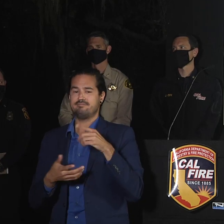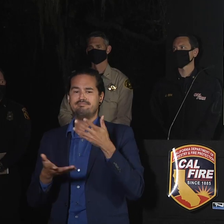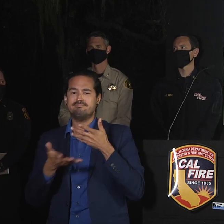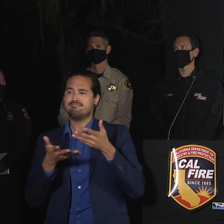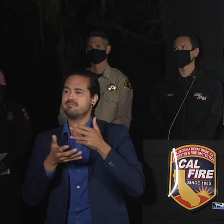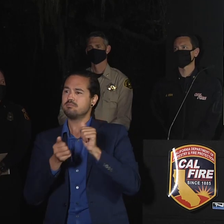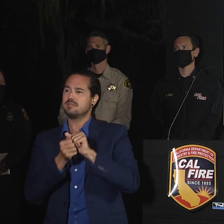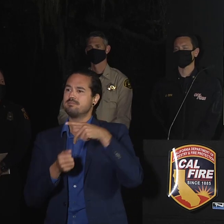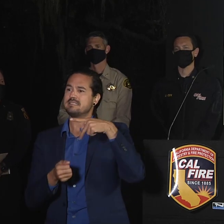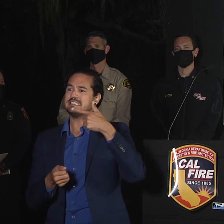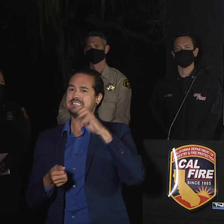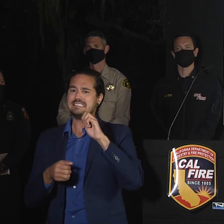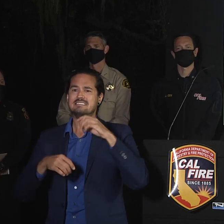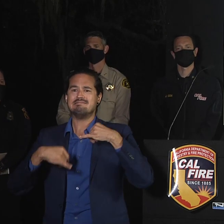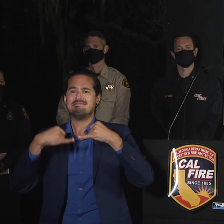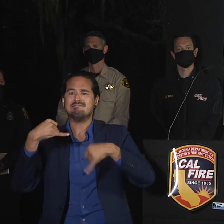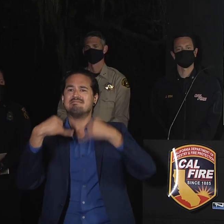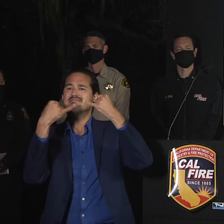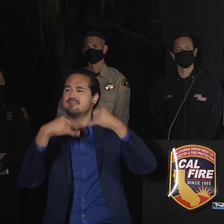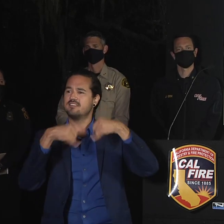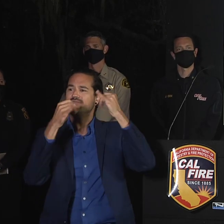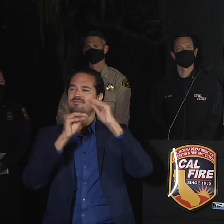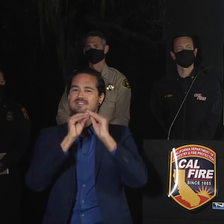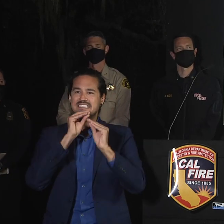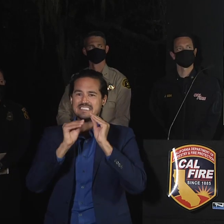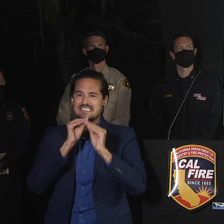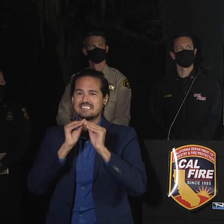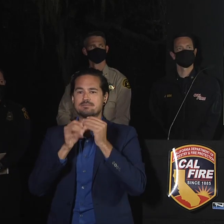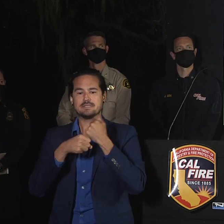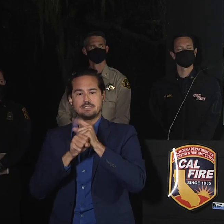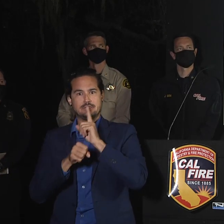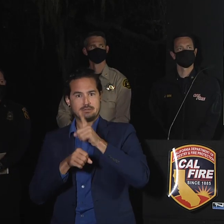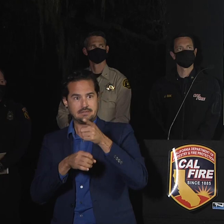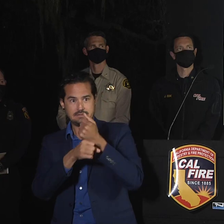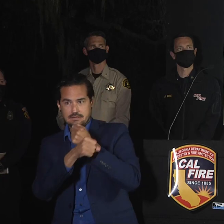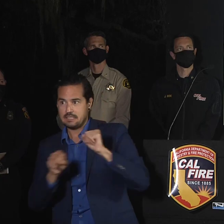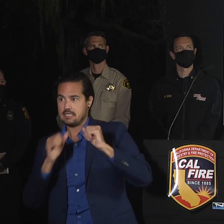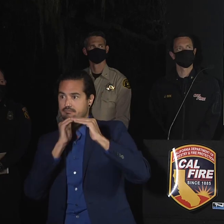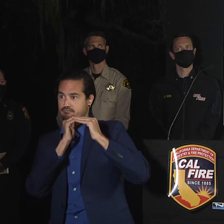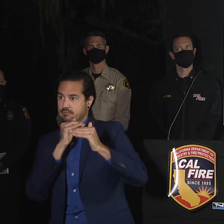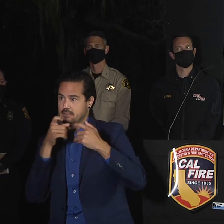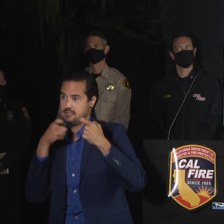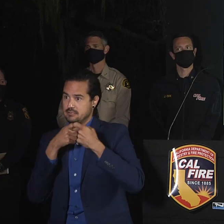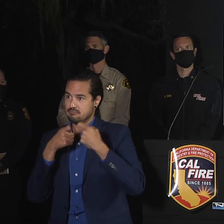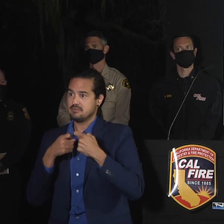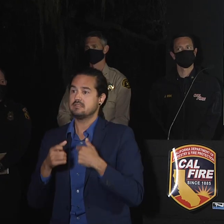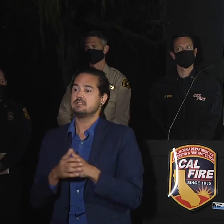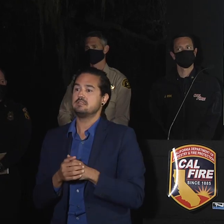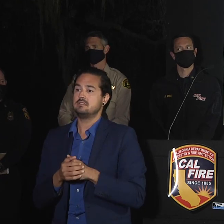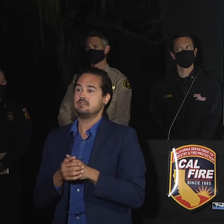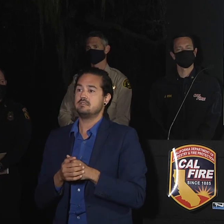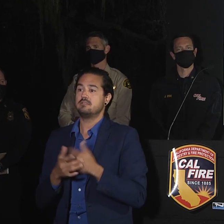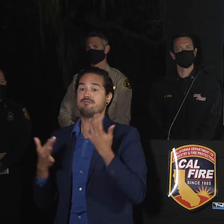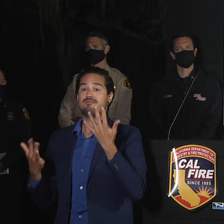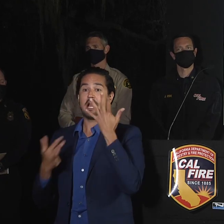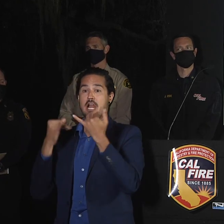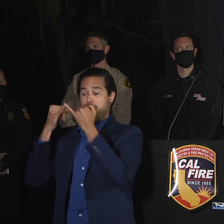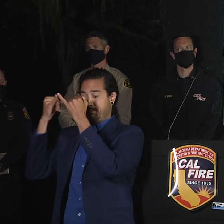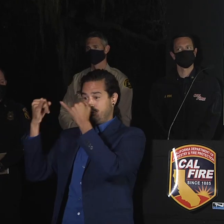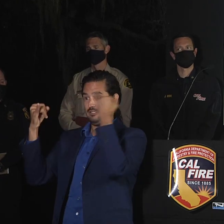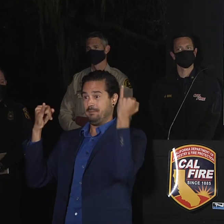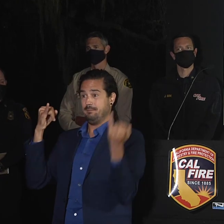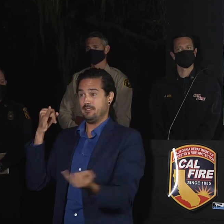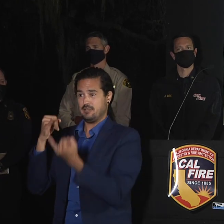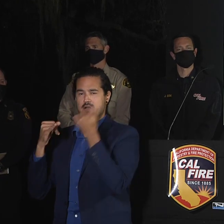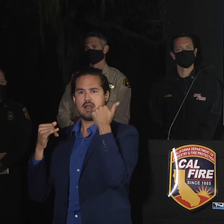that secure to make it safe. The fire perimeter, each day we're gaining confidence as we increase our resources on this incident.